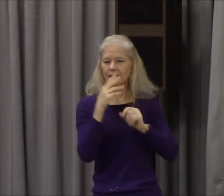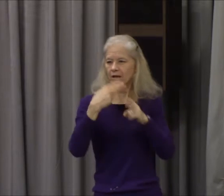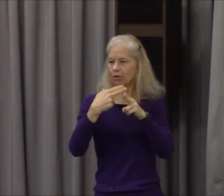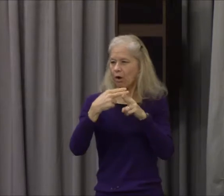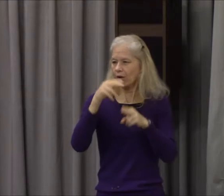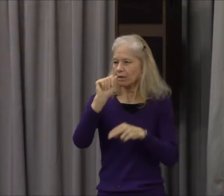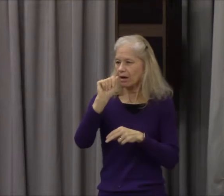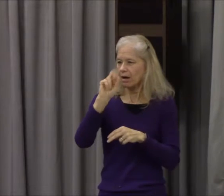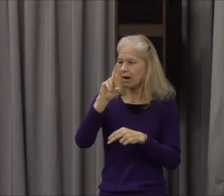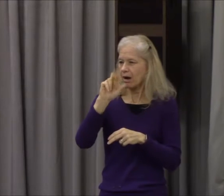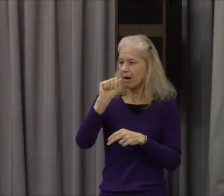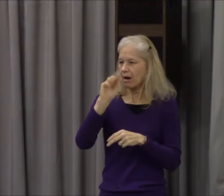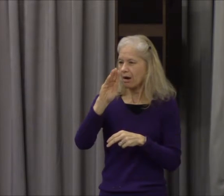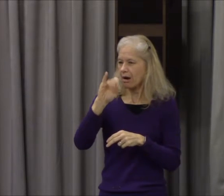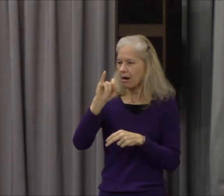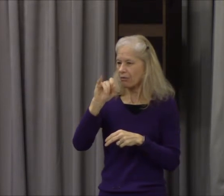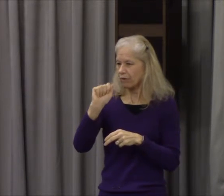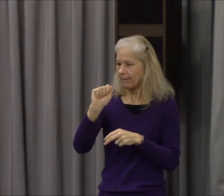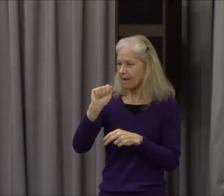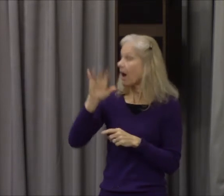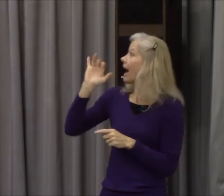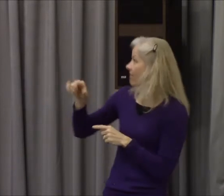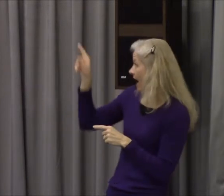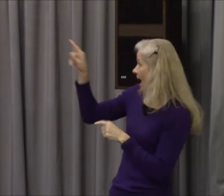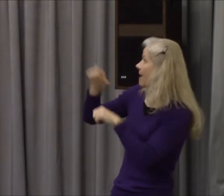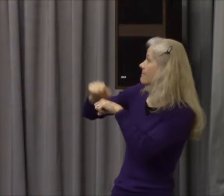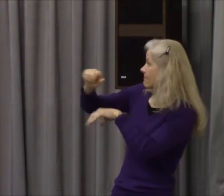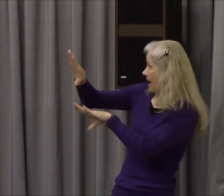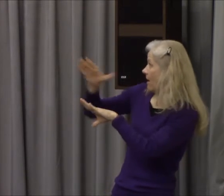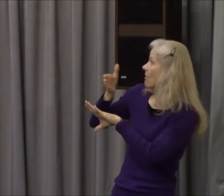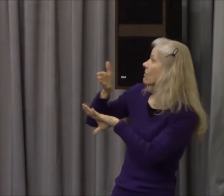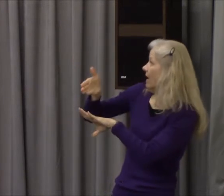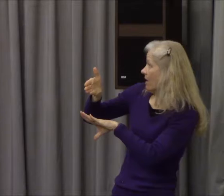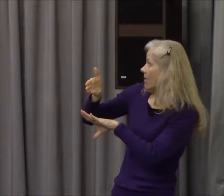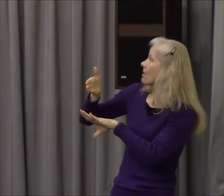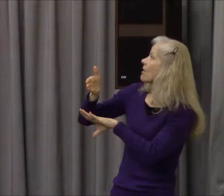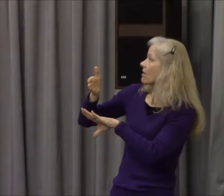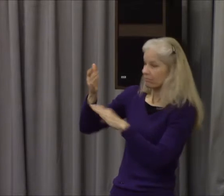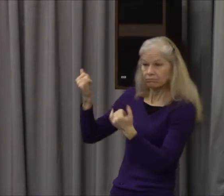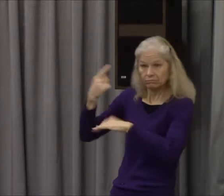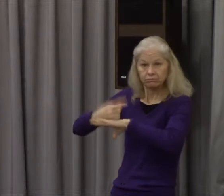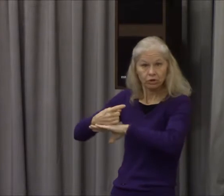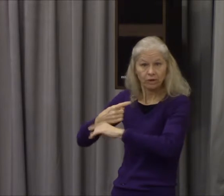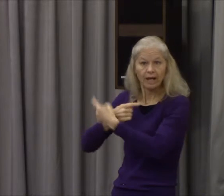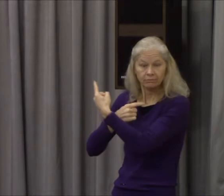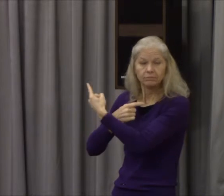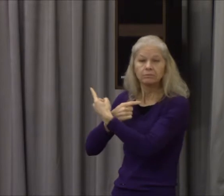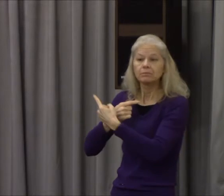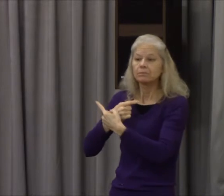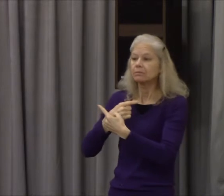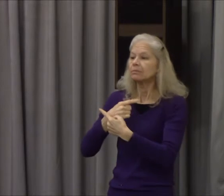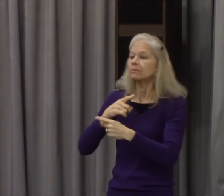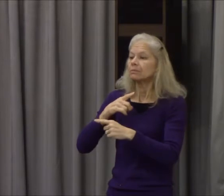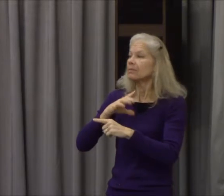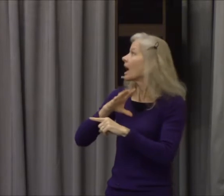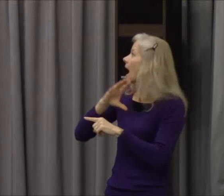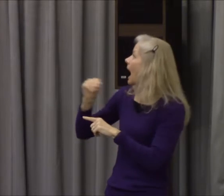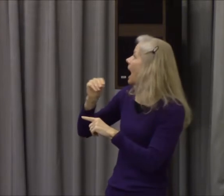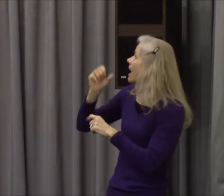and this mountain is in Arabia God came down as what a fire upon that mound